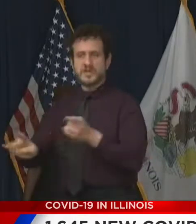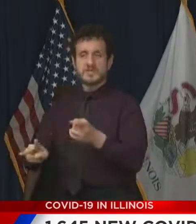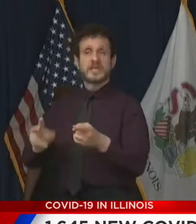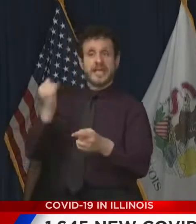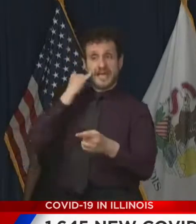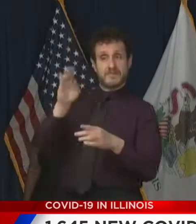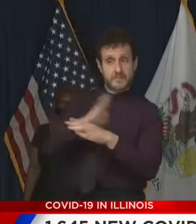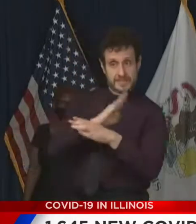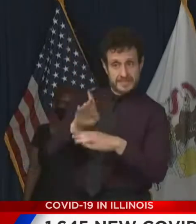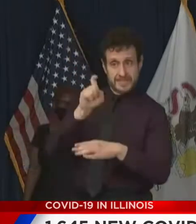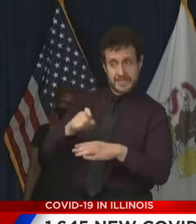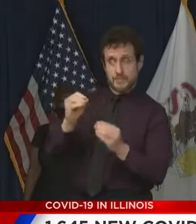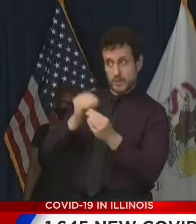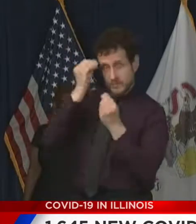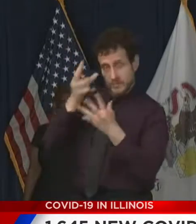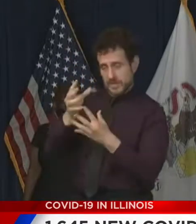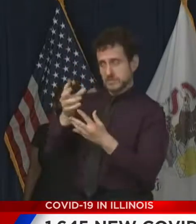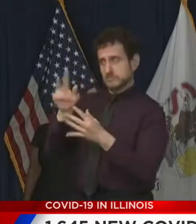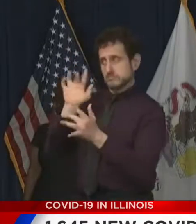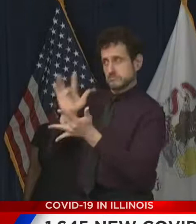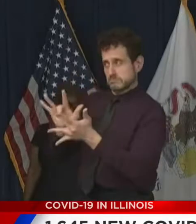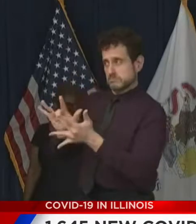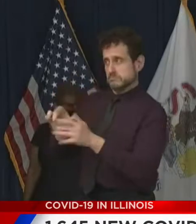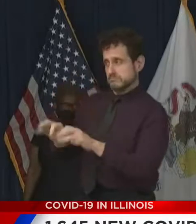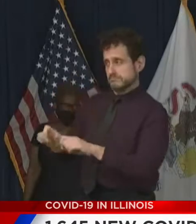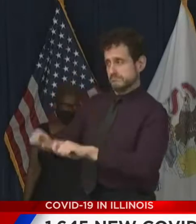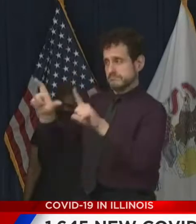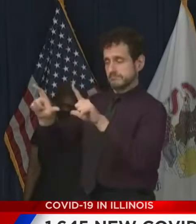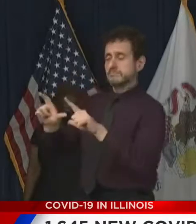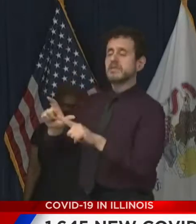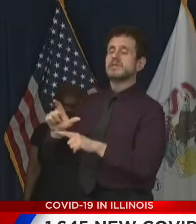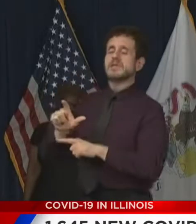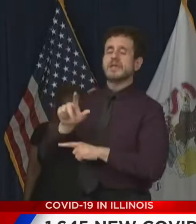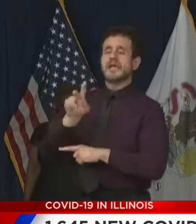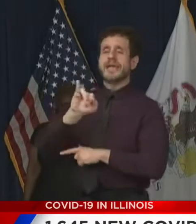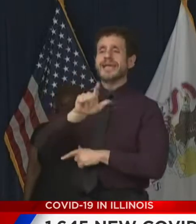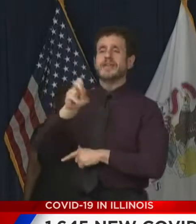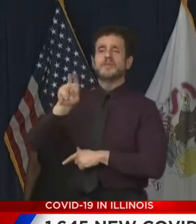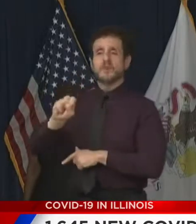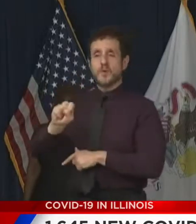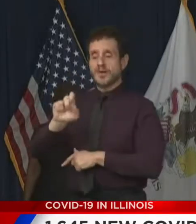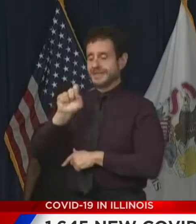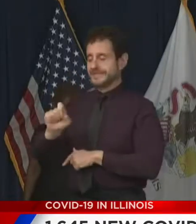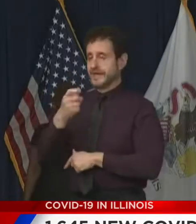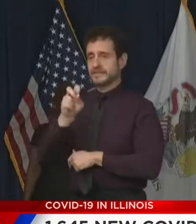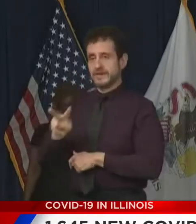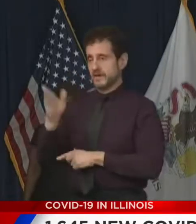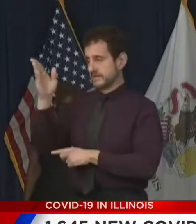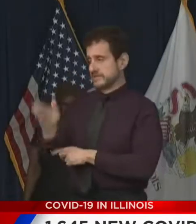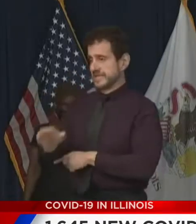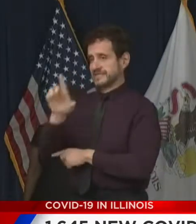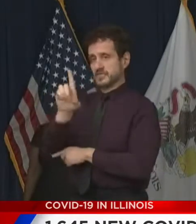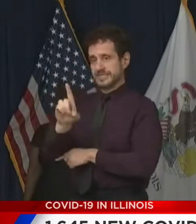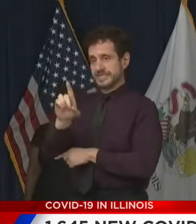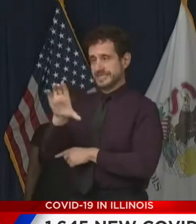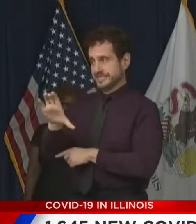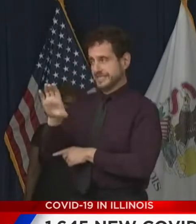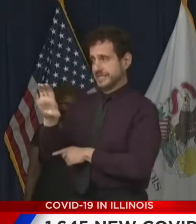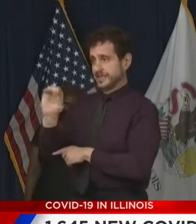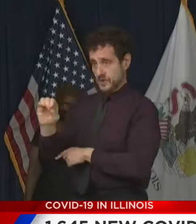can visit our website at Illinois.gov.dceo. That's Illinois.gov.dceo.